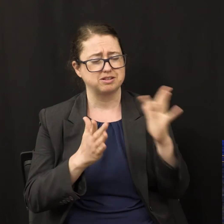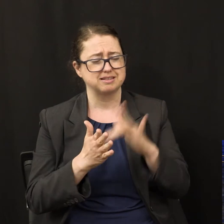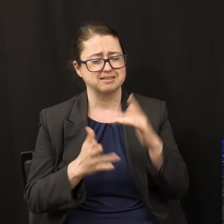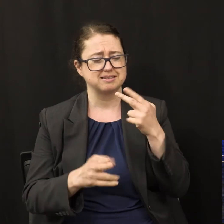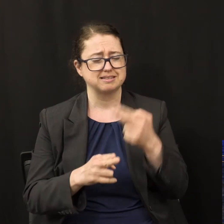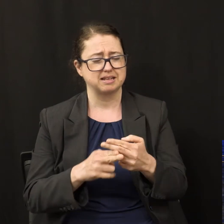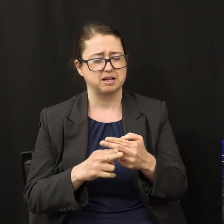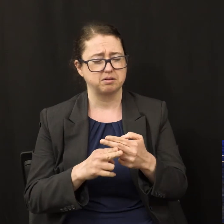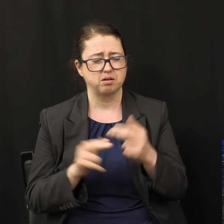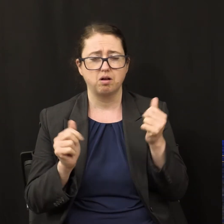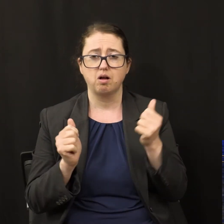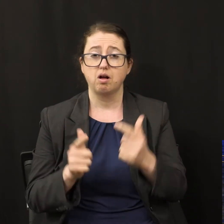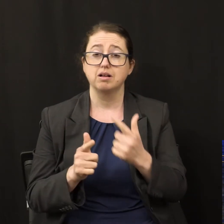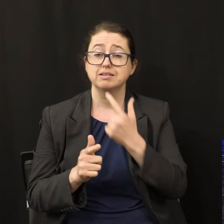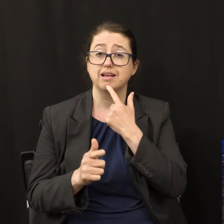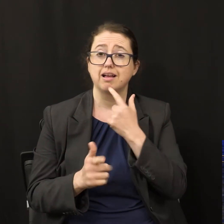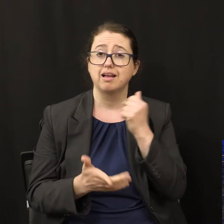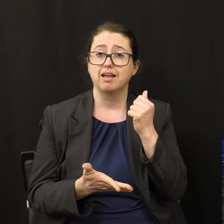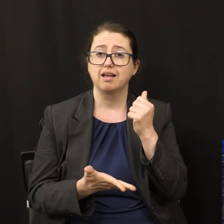Let us all say amen.